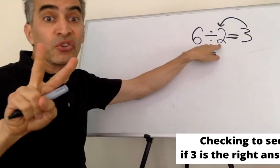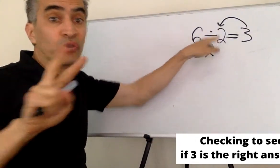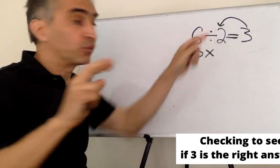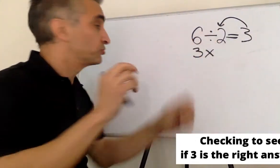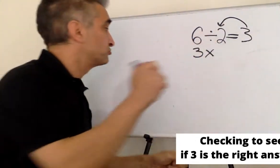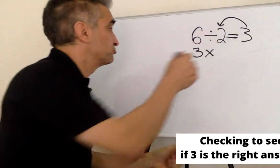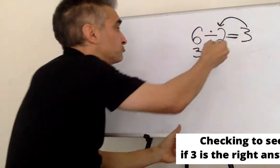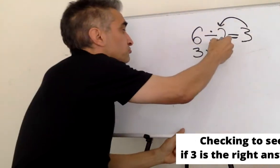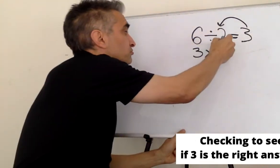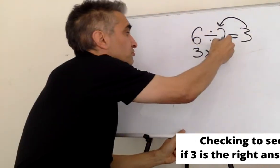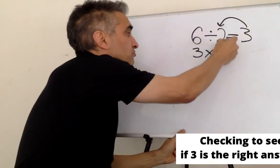This two.